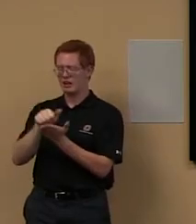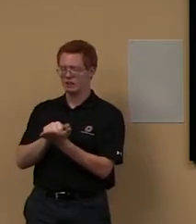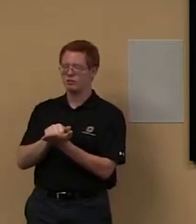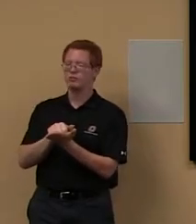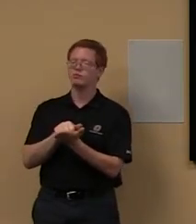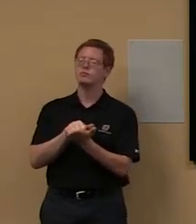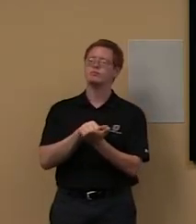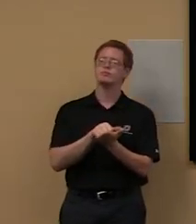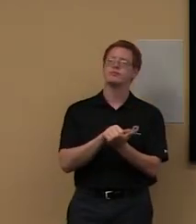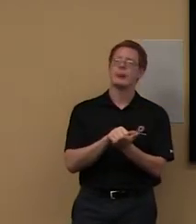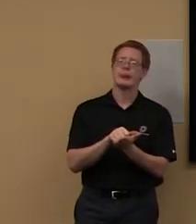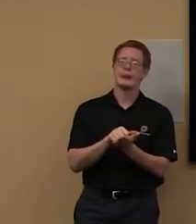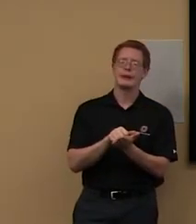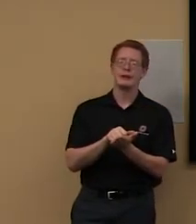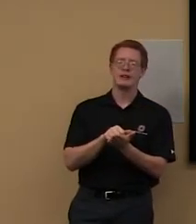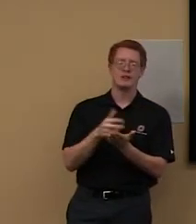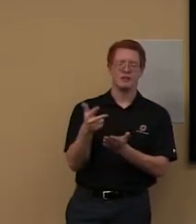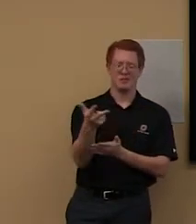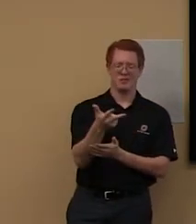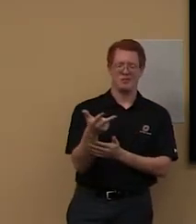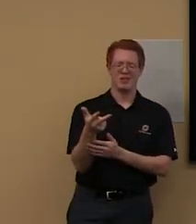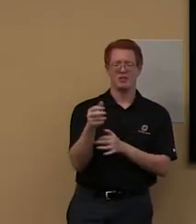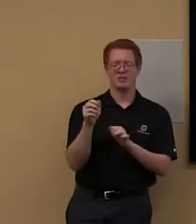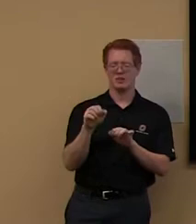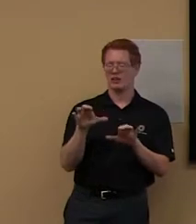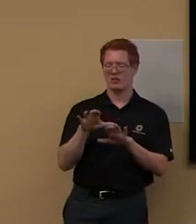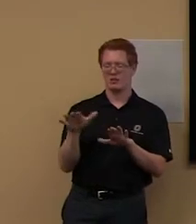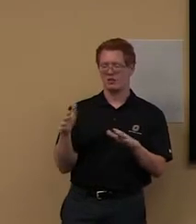that would be something that we should do. Um,